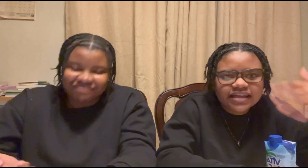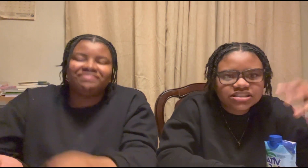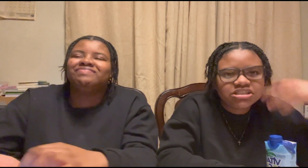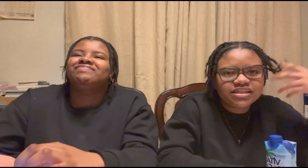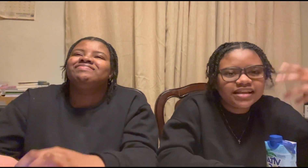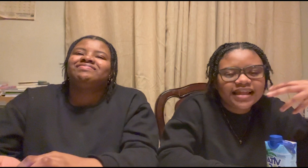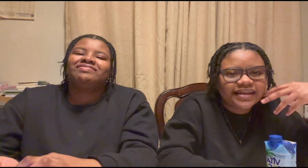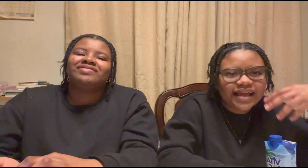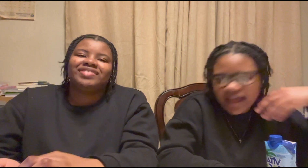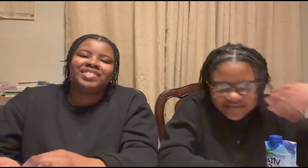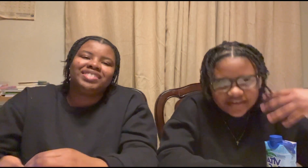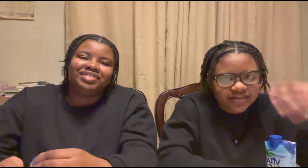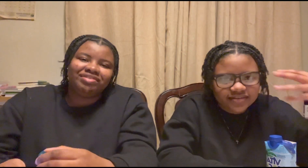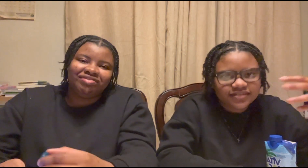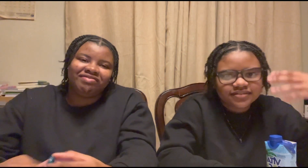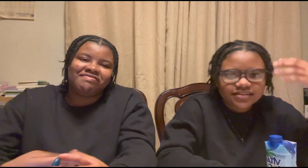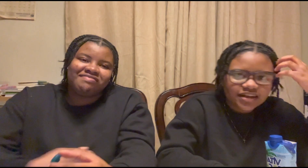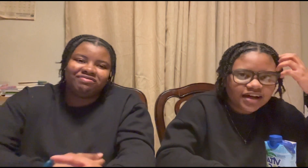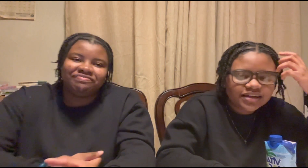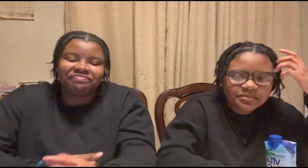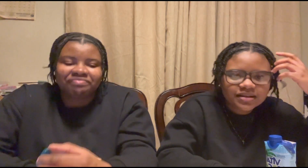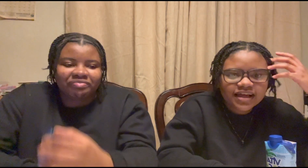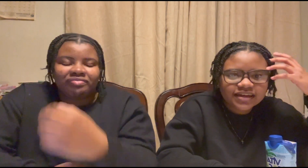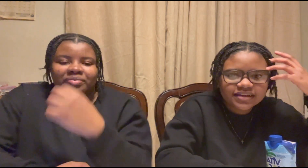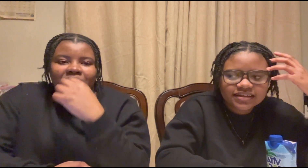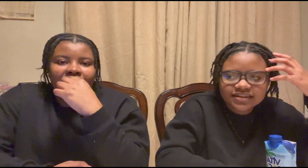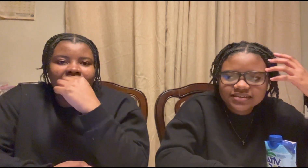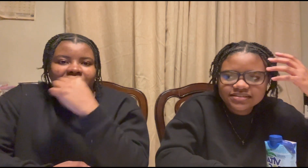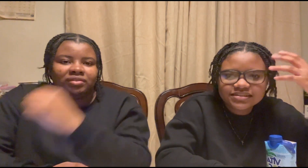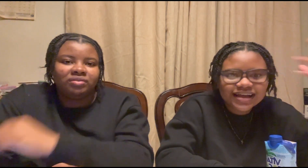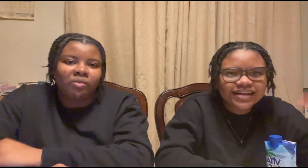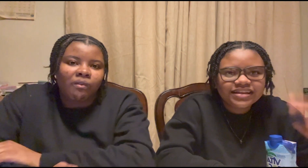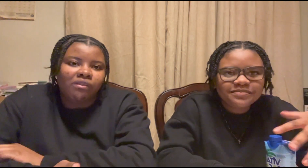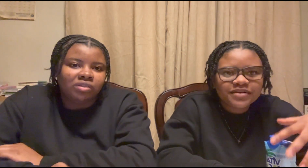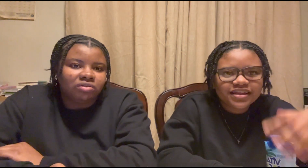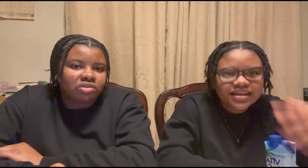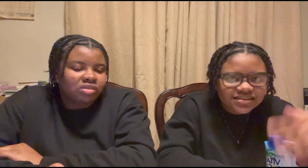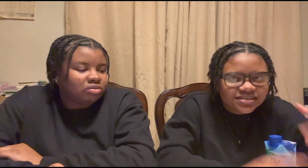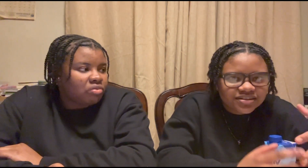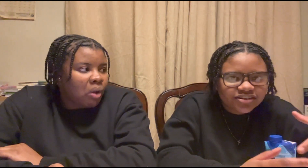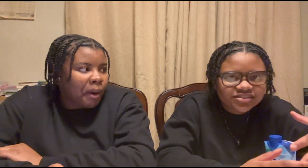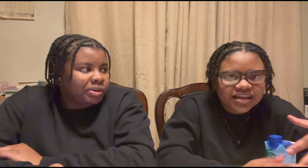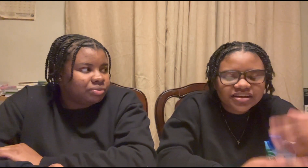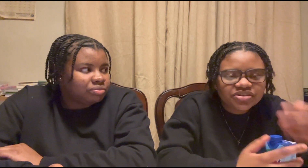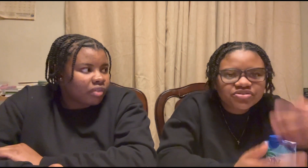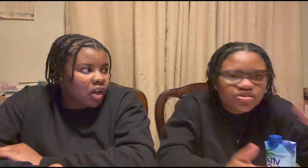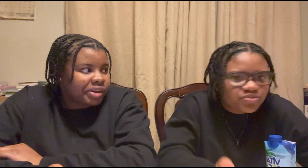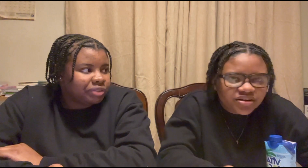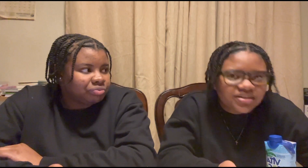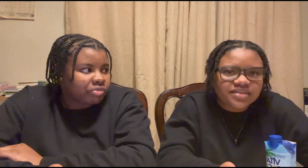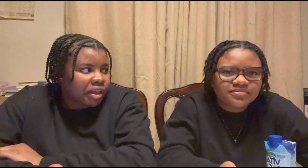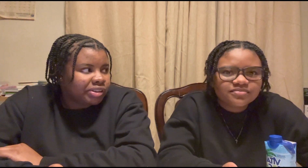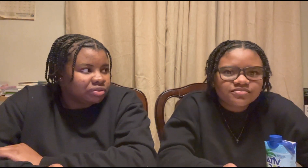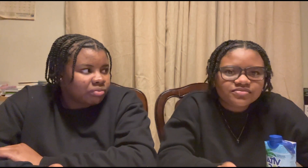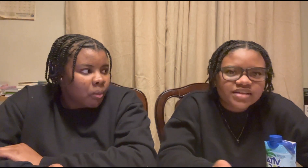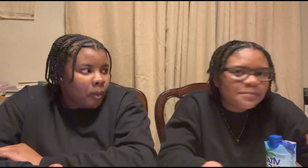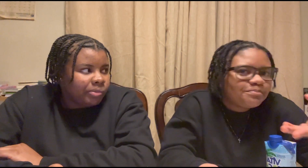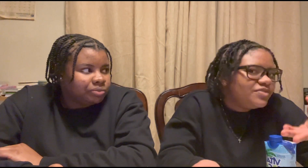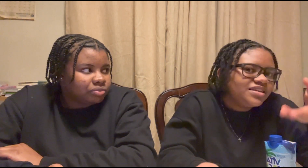she's in like heaven and i'm like it's not deep they get these sneakers and they don't wear them then they